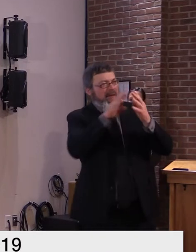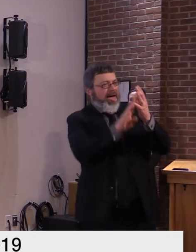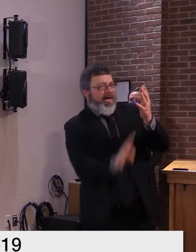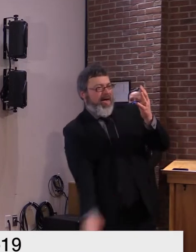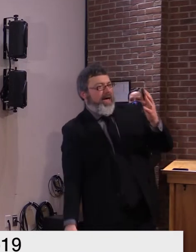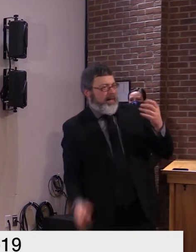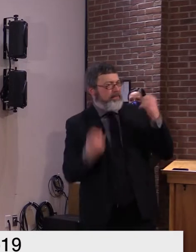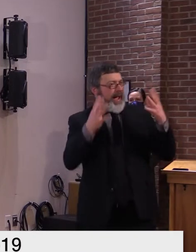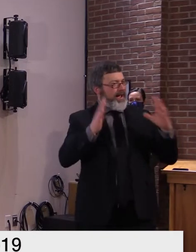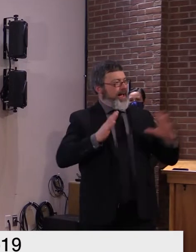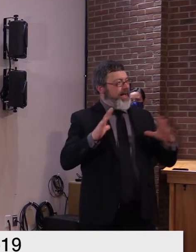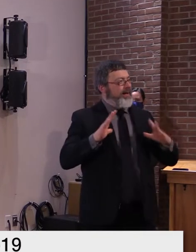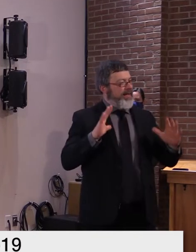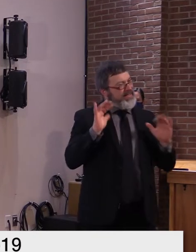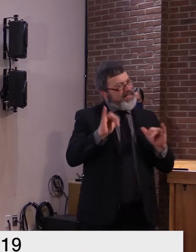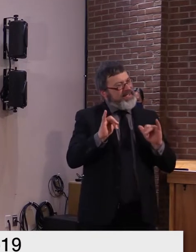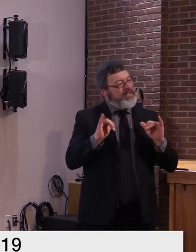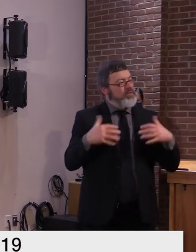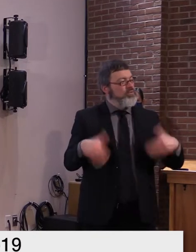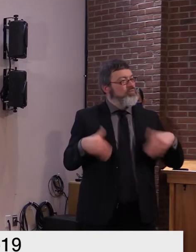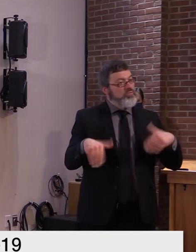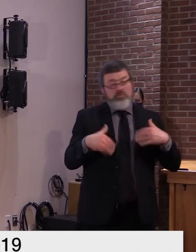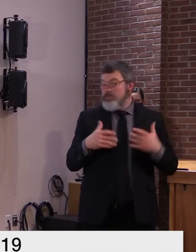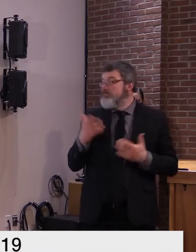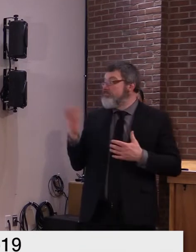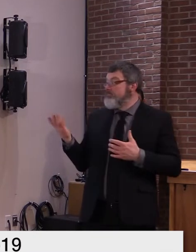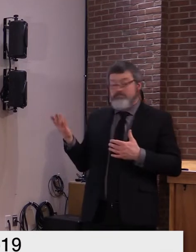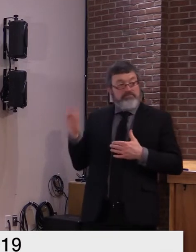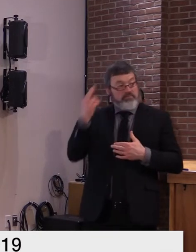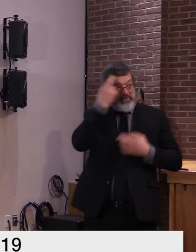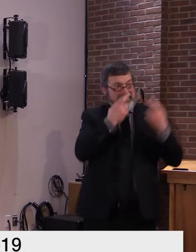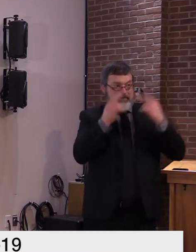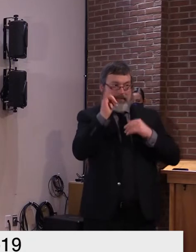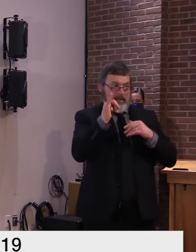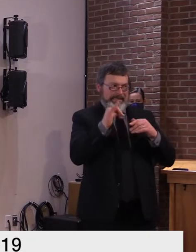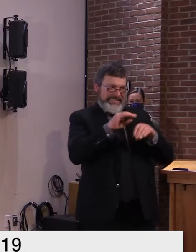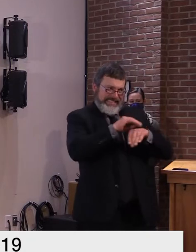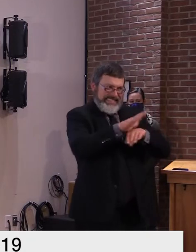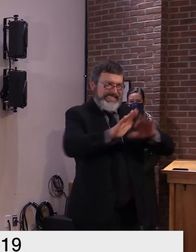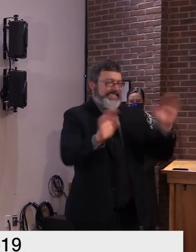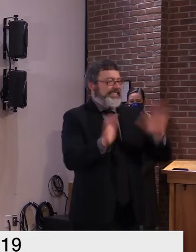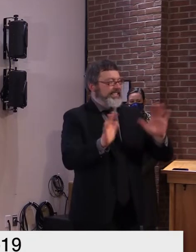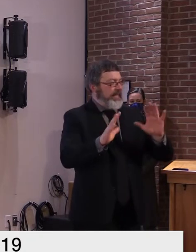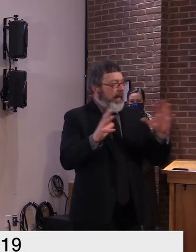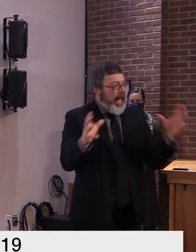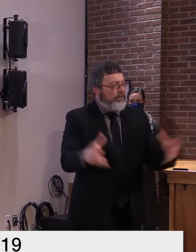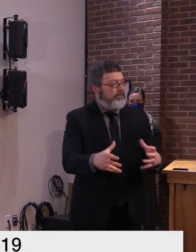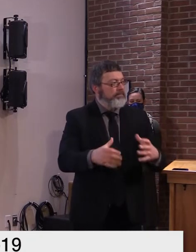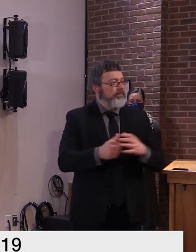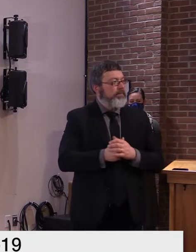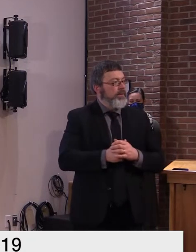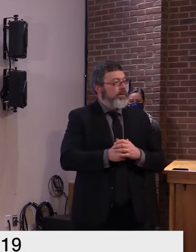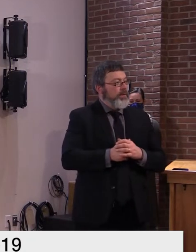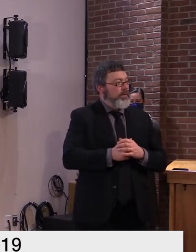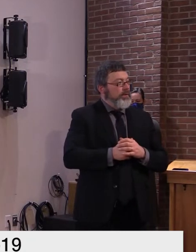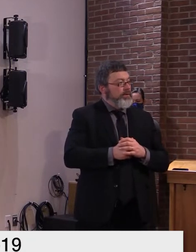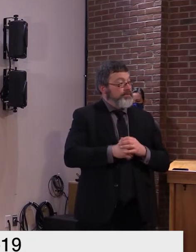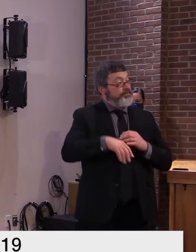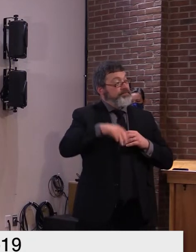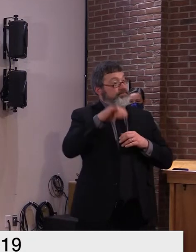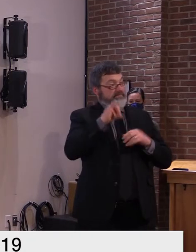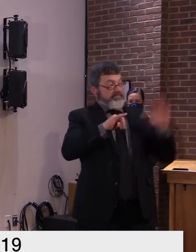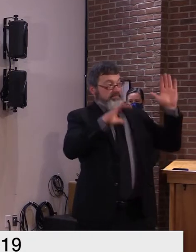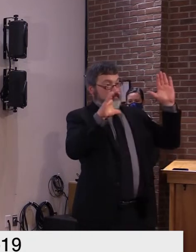everyday activities the report came out now because of the frankly alarming statistics we're confronted with